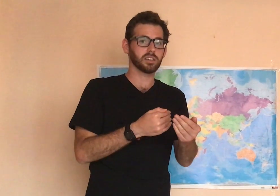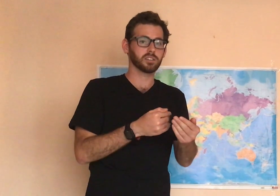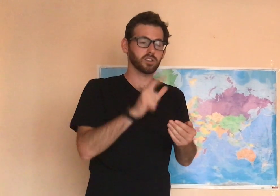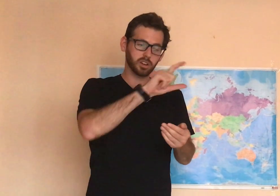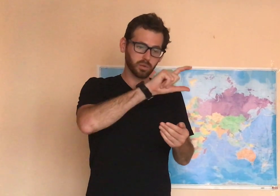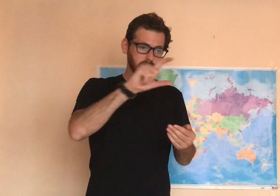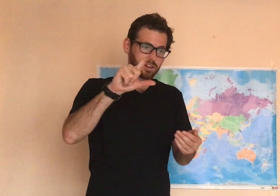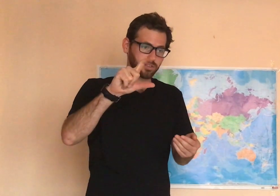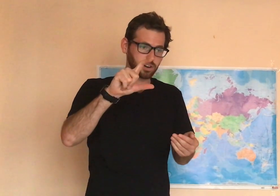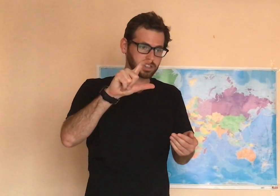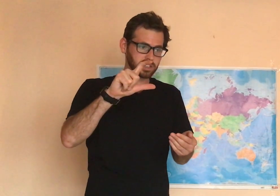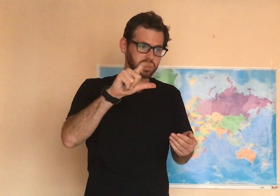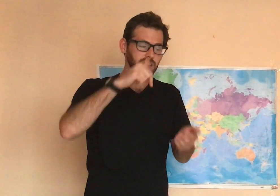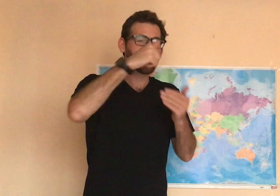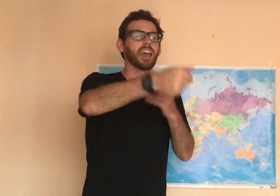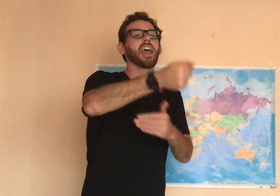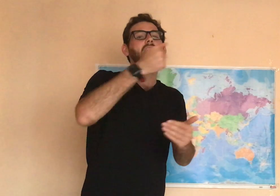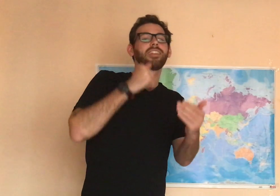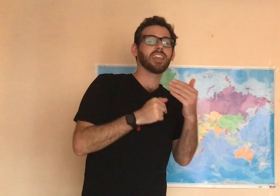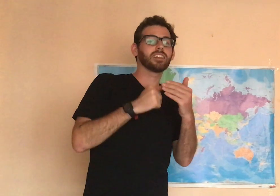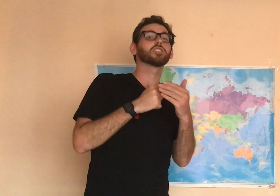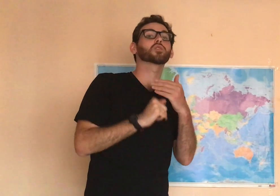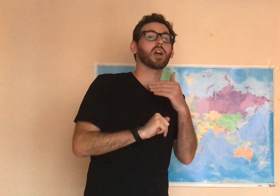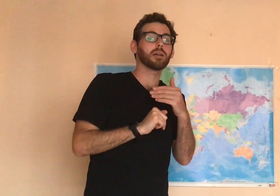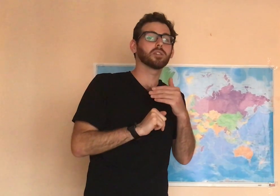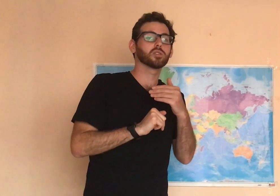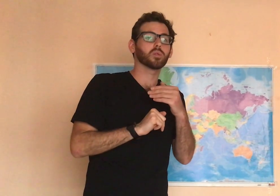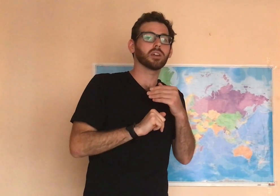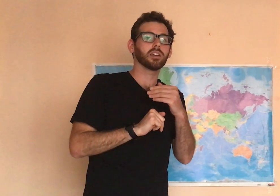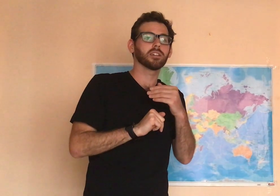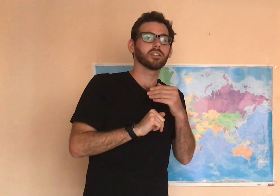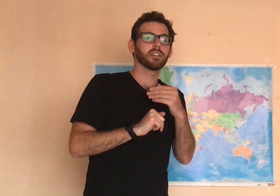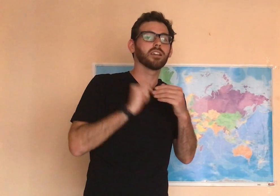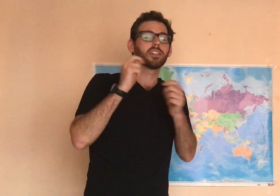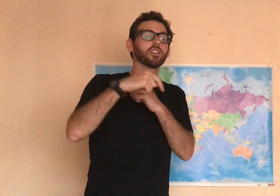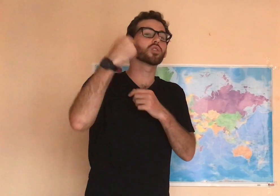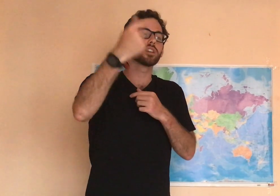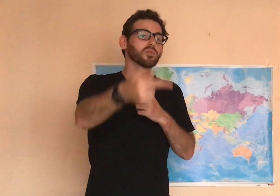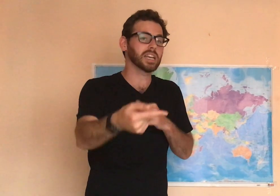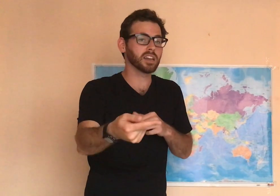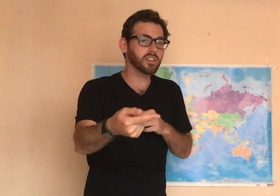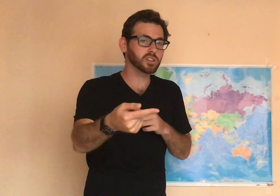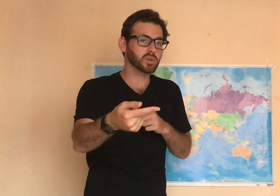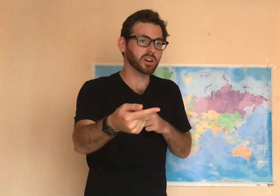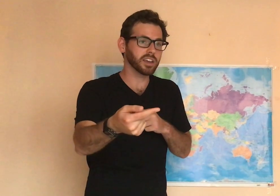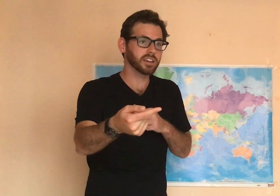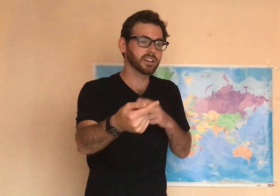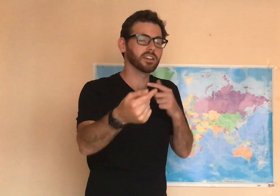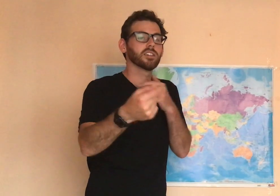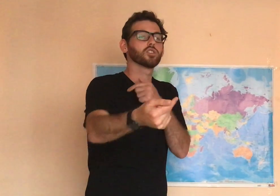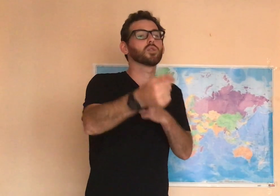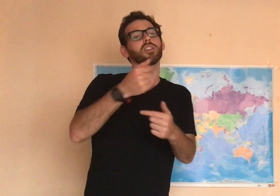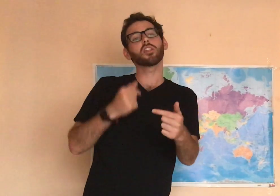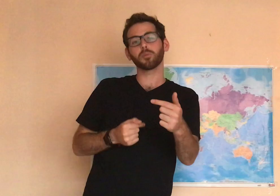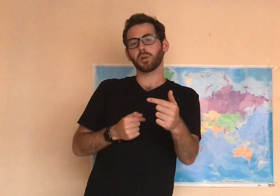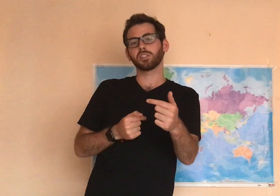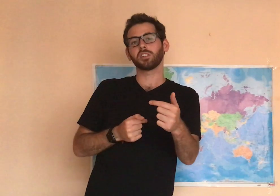is. So, you're going to read first and then describe the story. Then you're going to read another story to another person